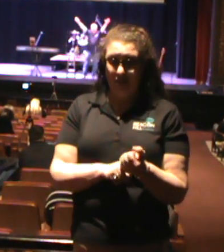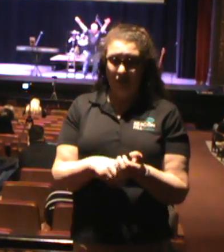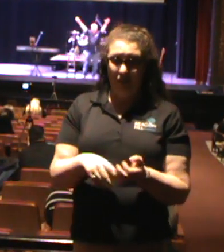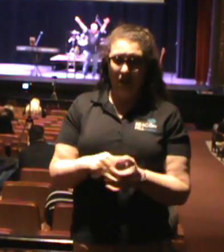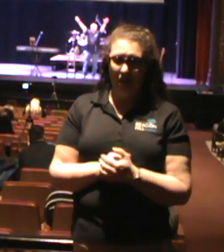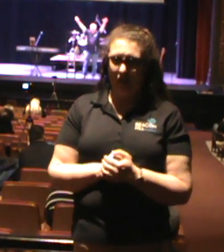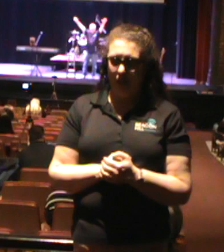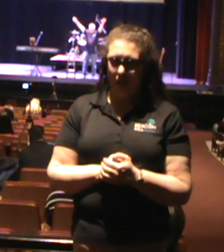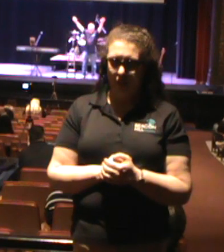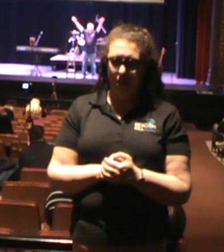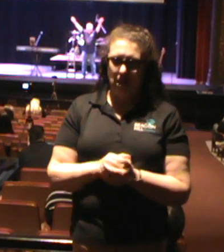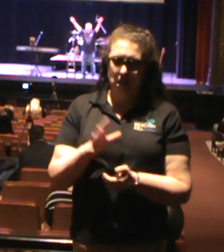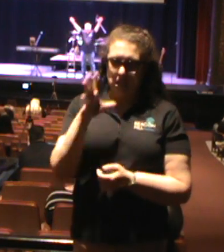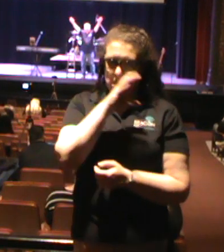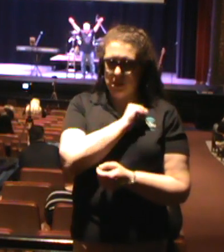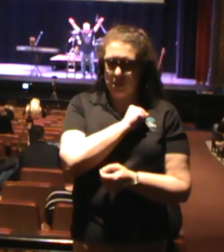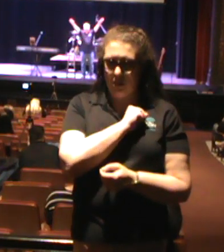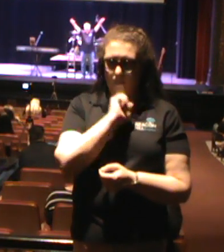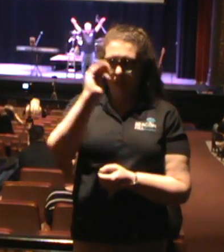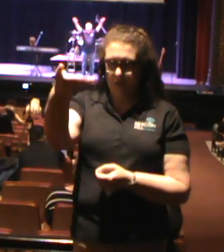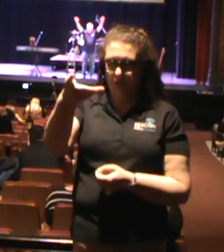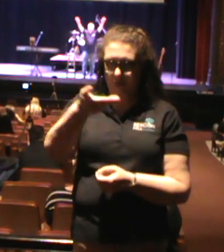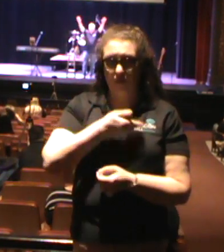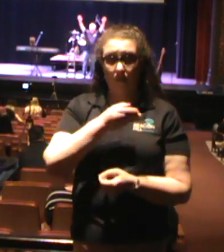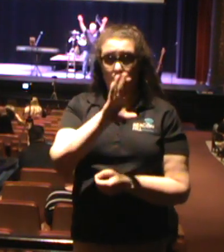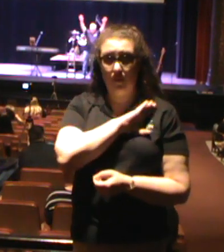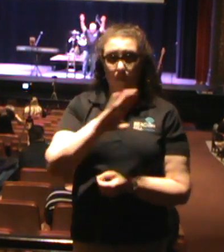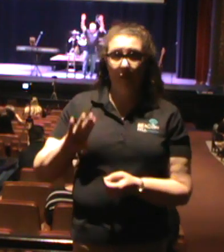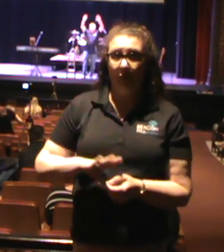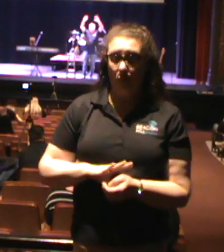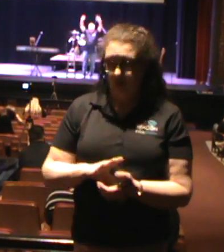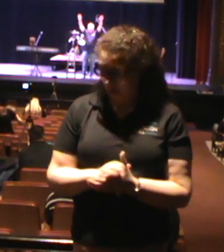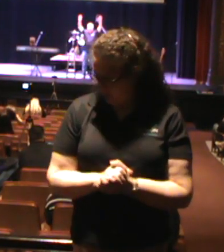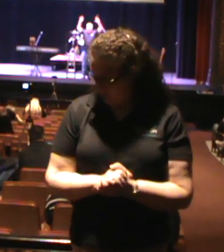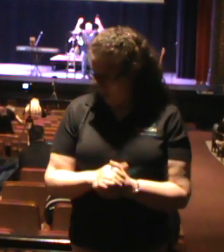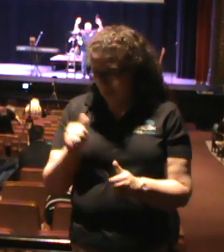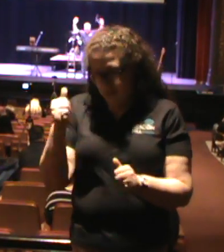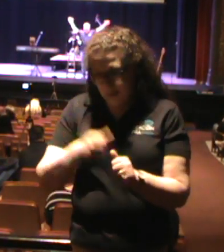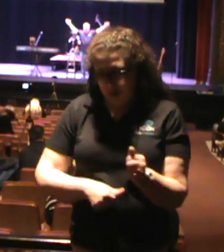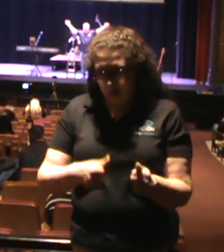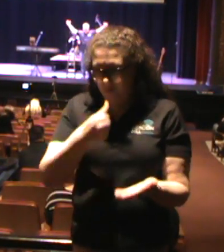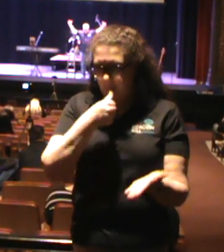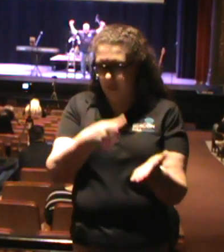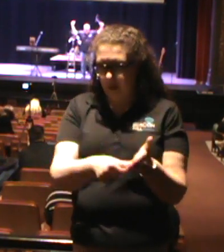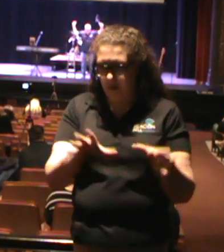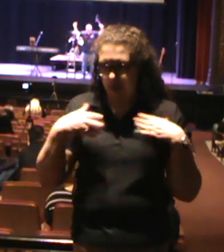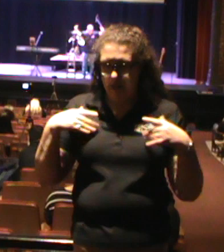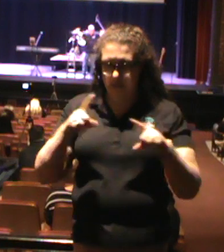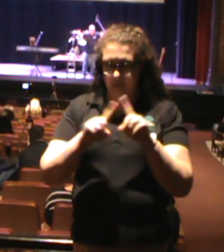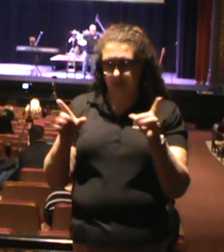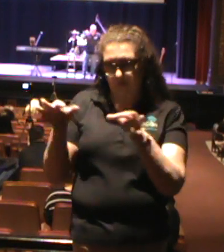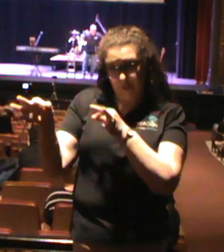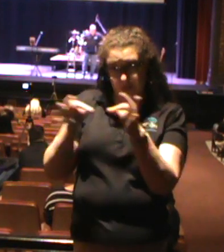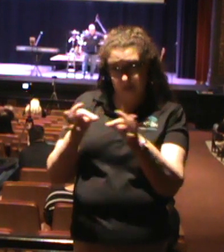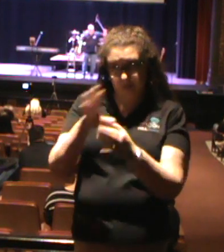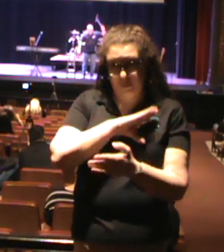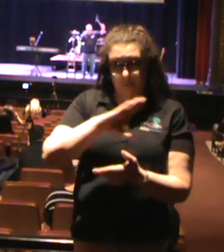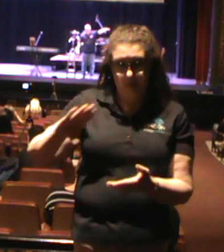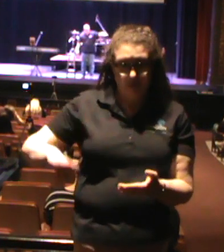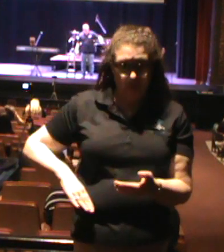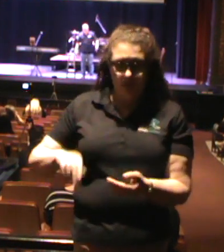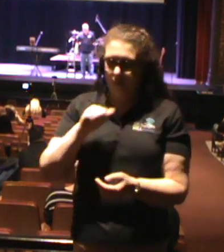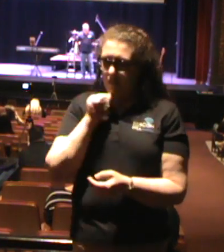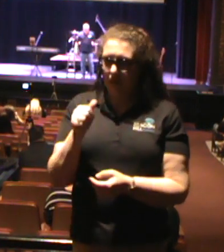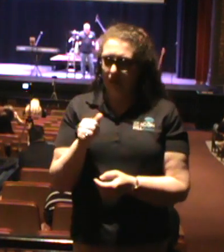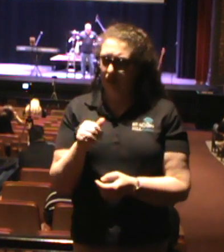Christ because I talked a lot about in the last couple of weeks that each letter has a different description of Christ. And I didn't skip over it just a sec